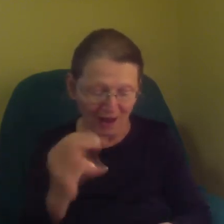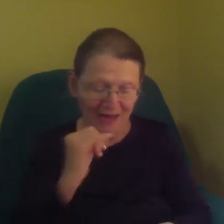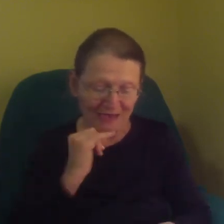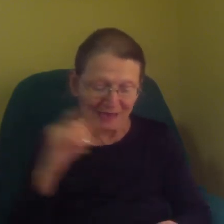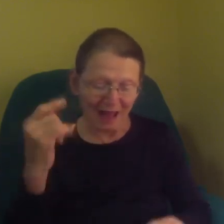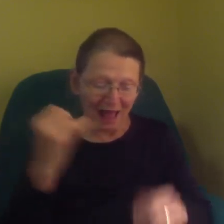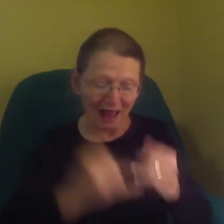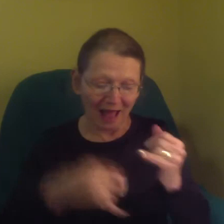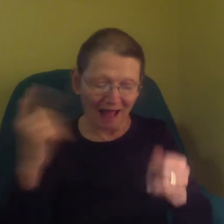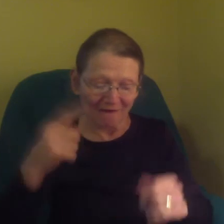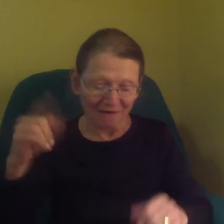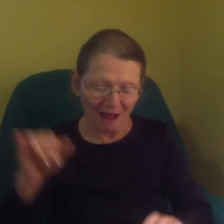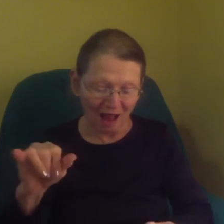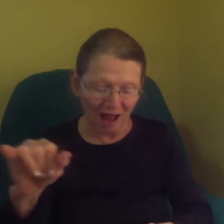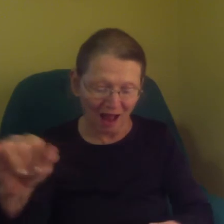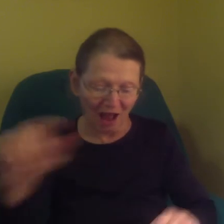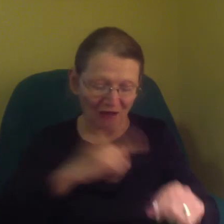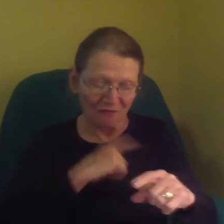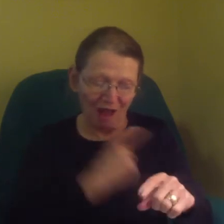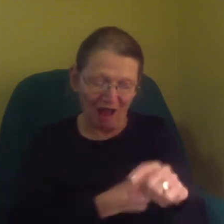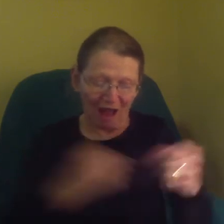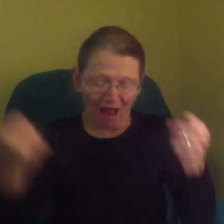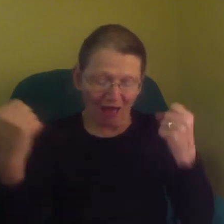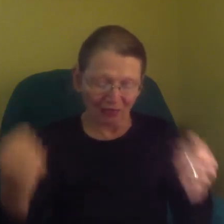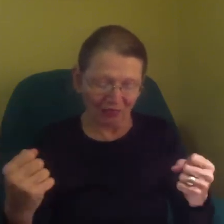I'm going back to